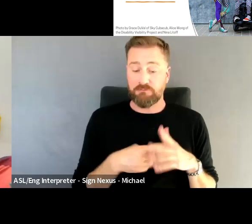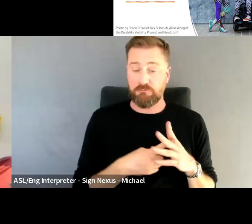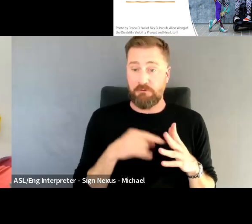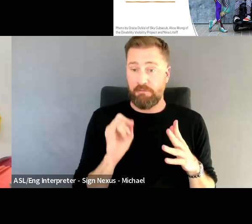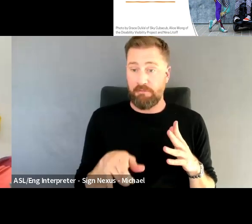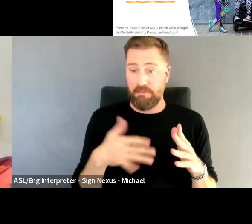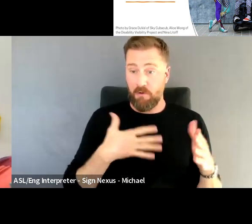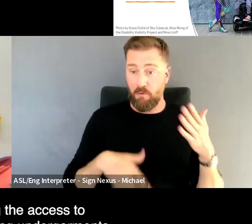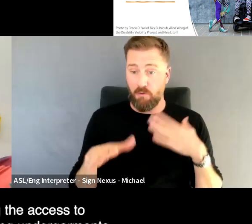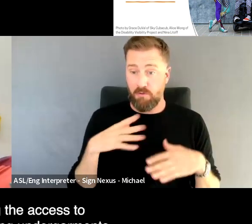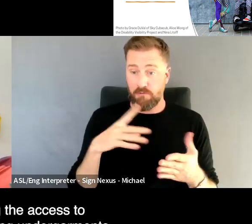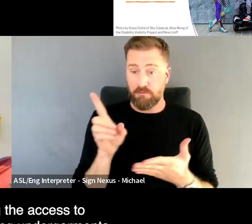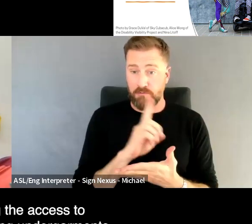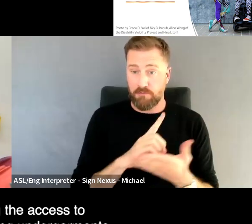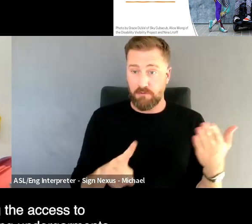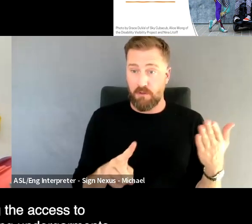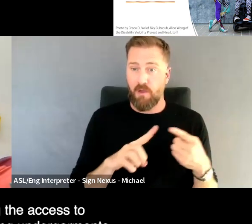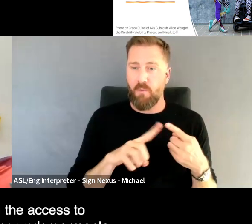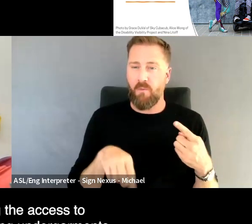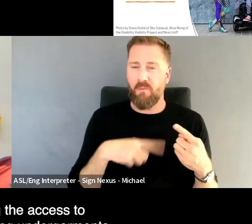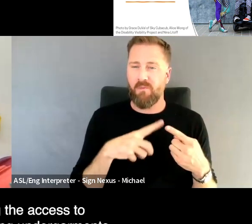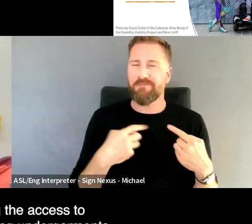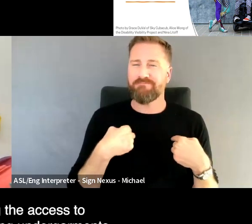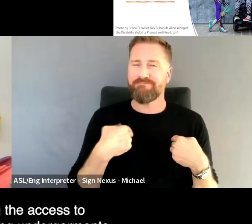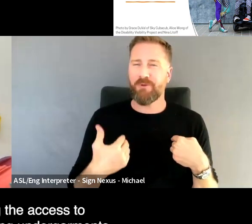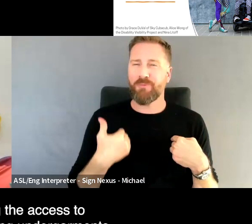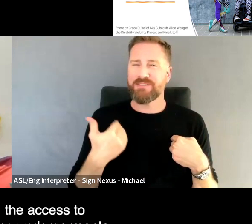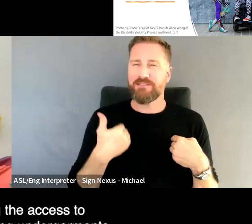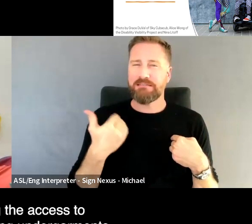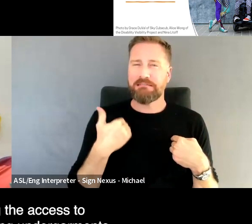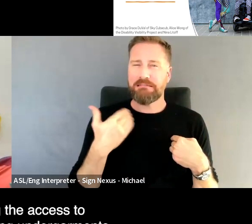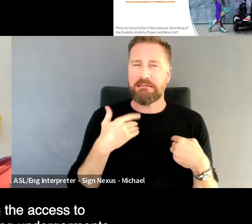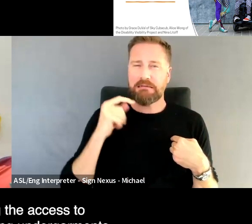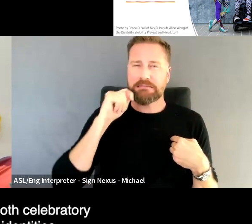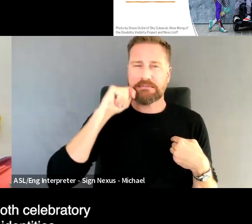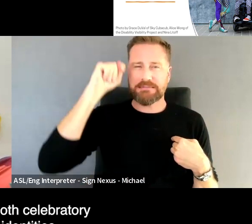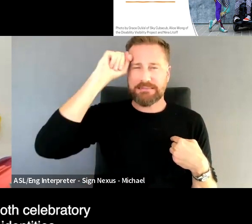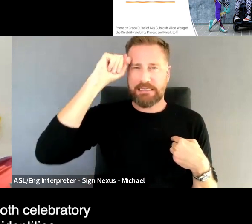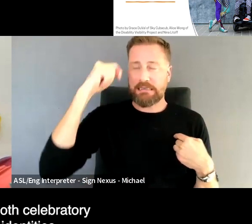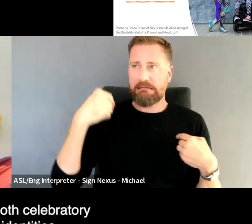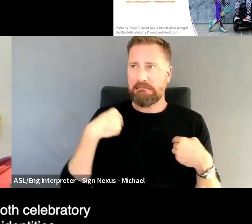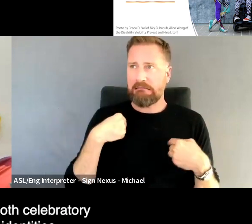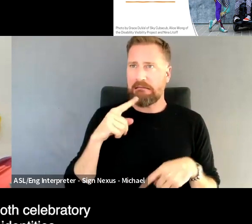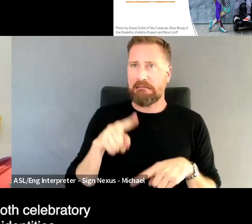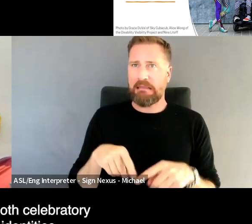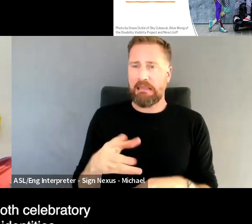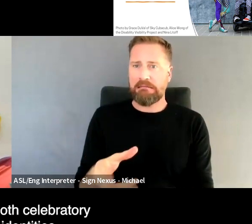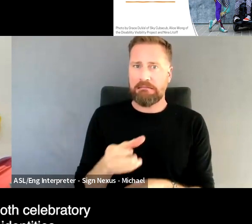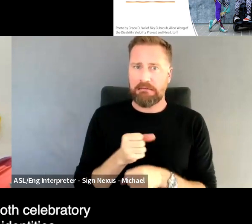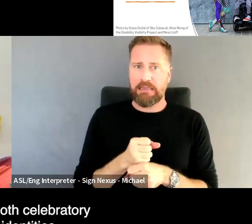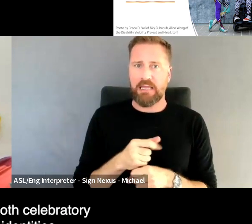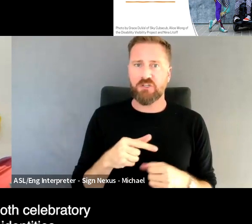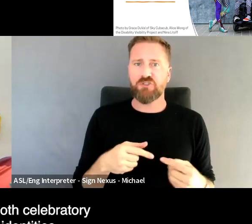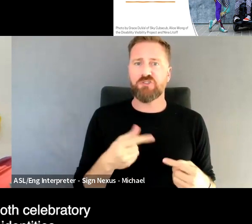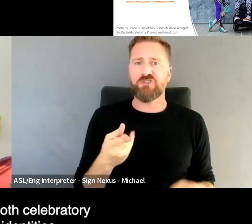young teen, not having the access to gender affirming undergarments that were both celebratory